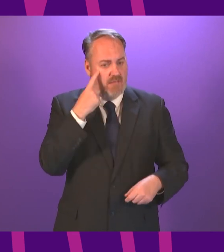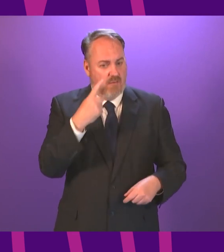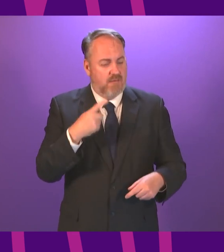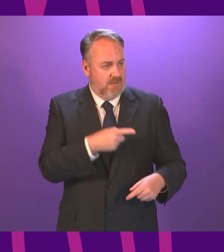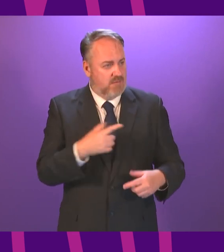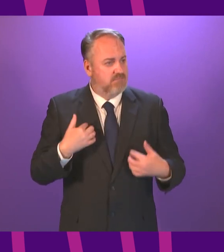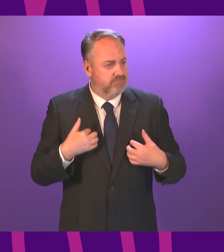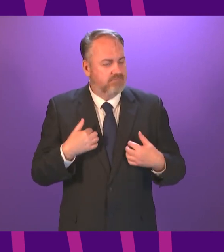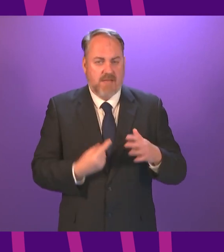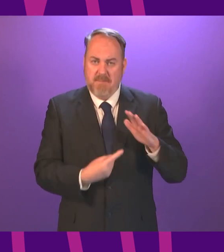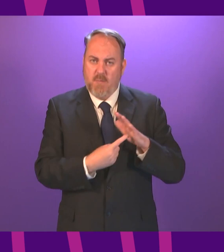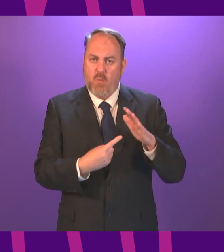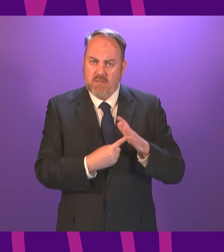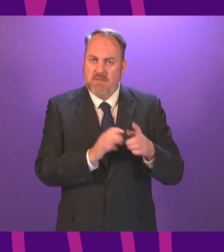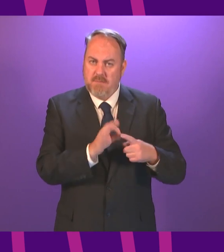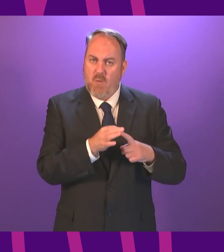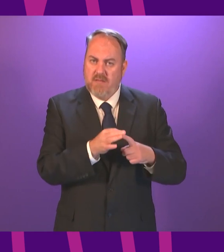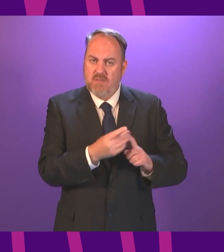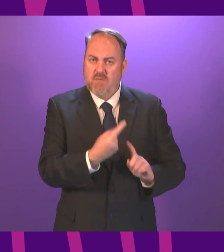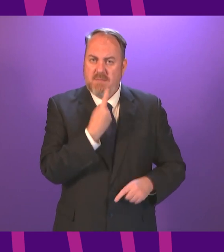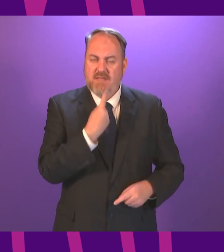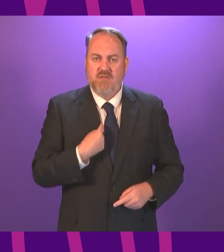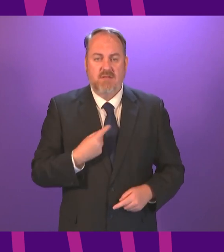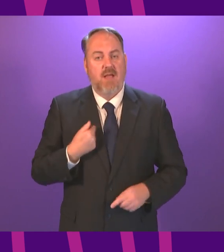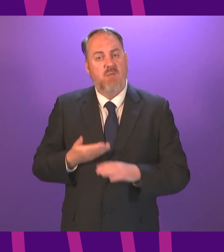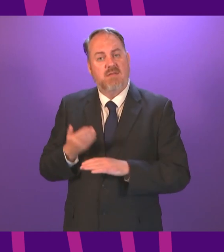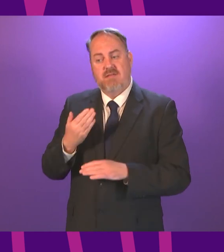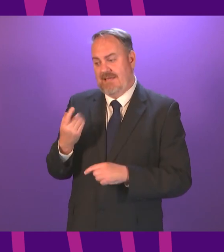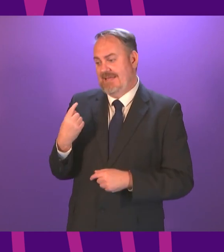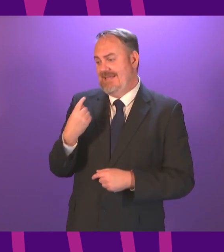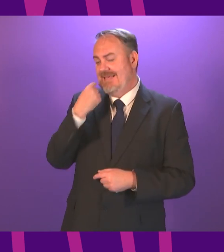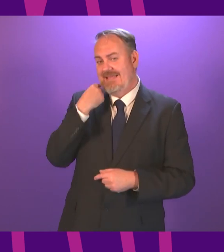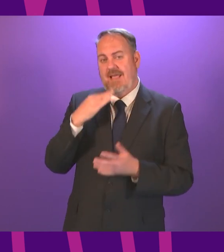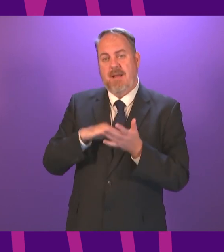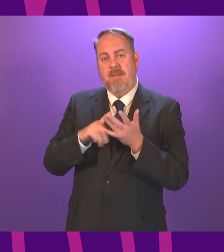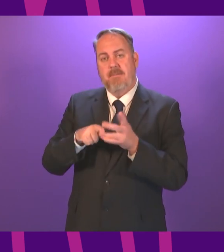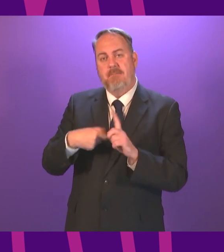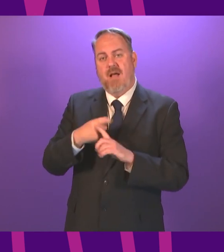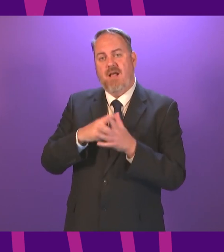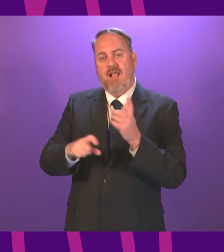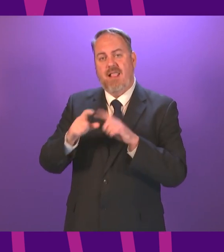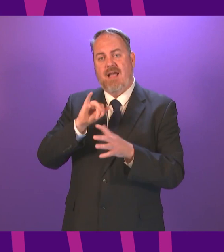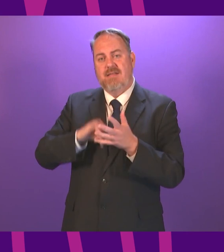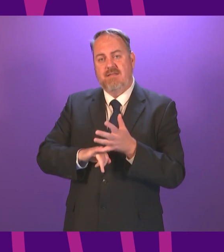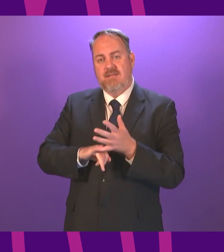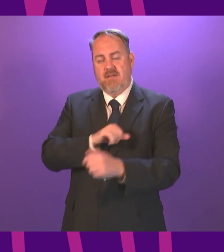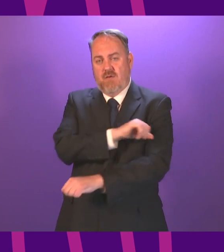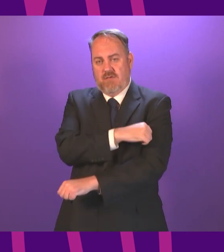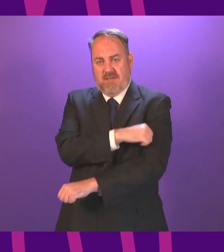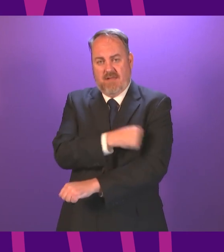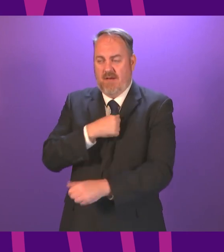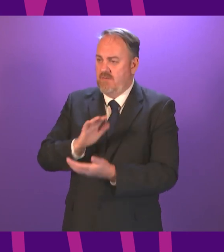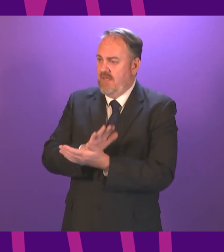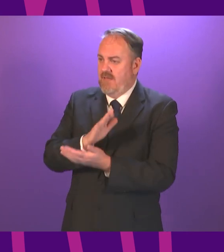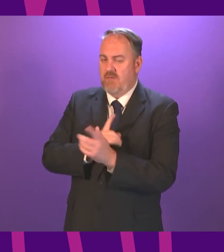important point for us to raise and I was at Monklands Hospital yesterday my first official visit and I was delighted to meet the staff